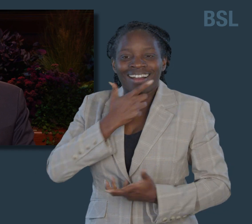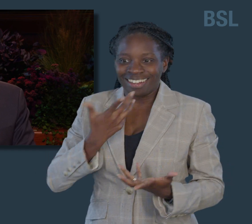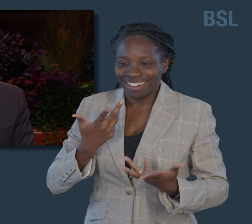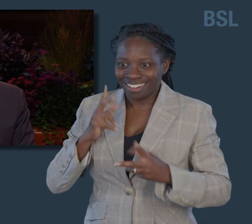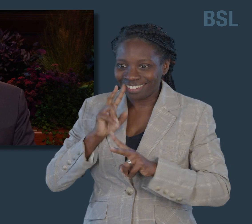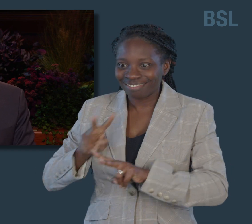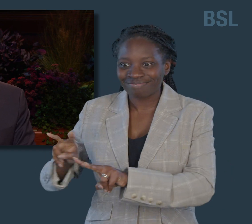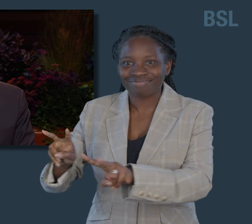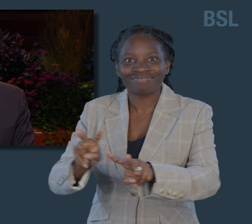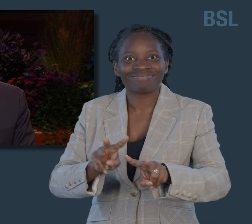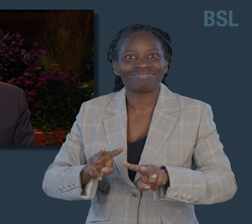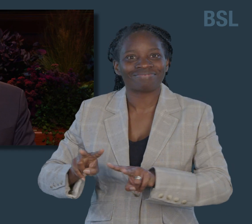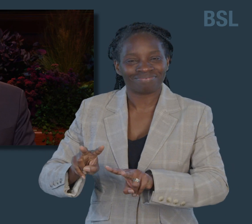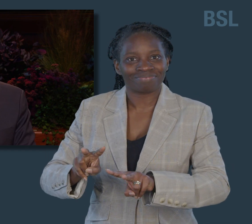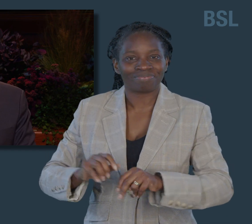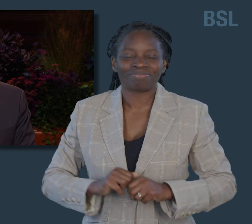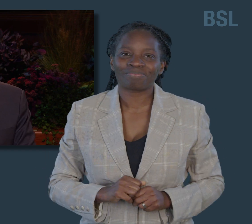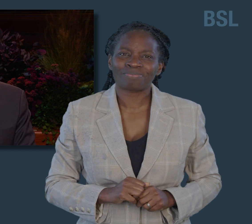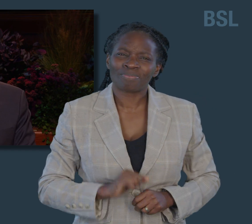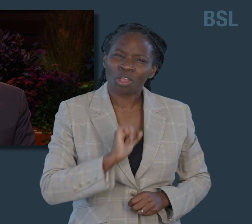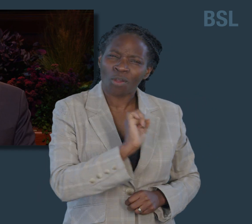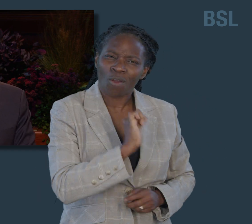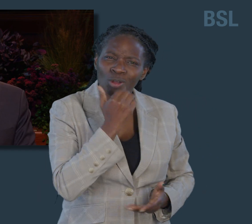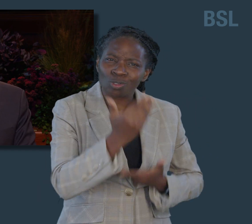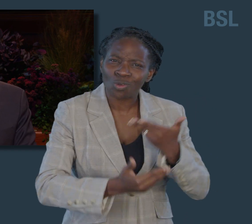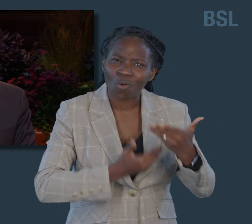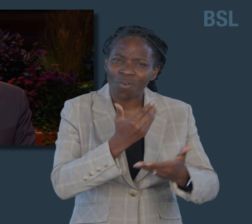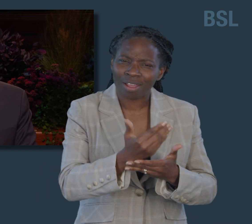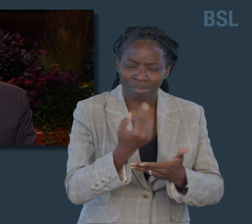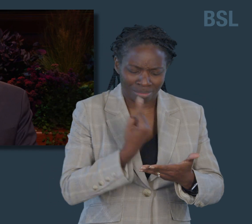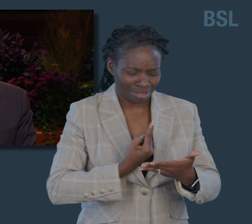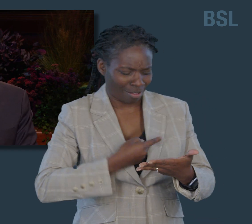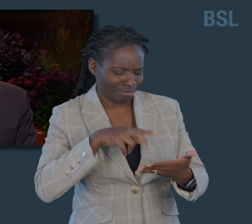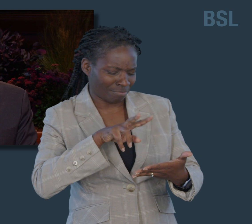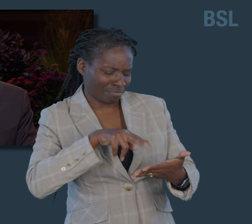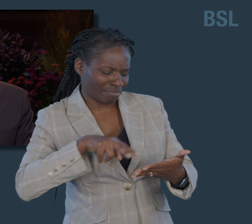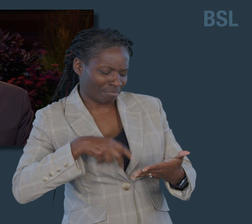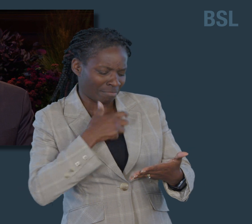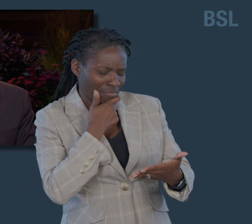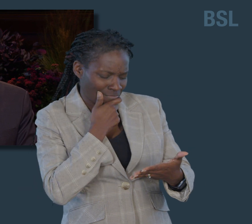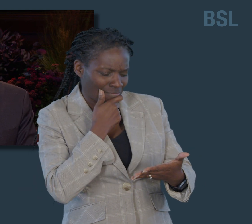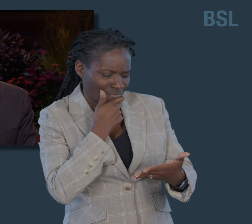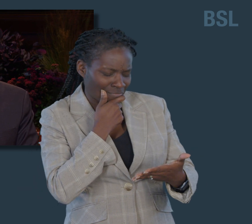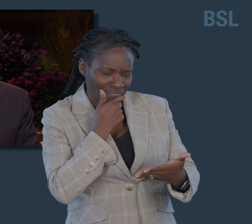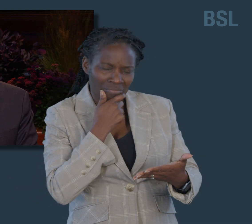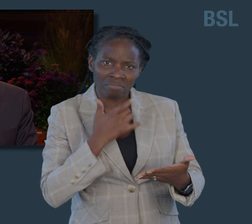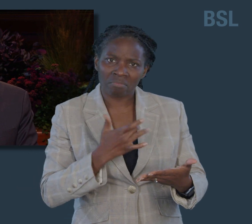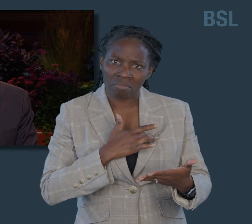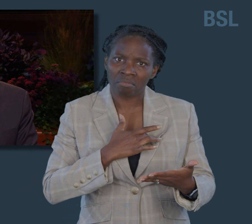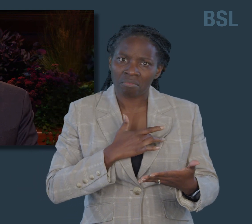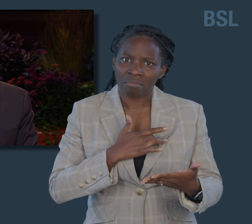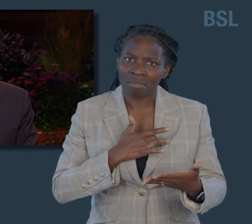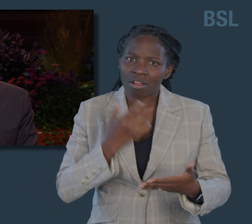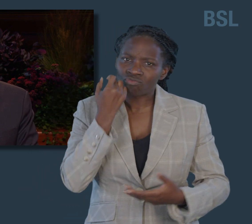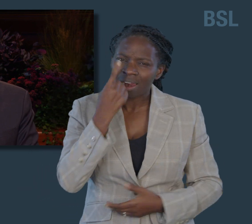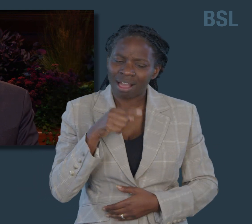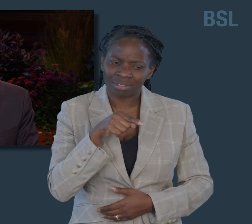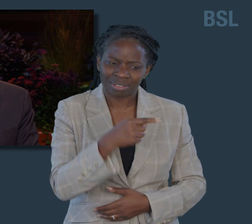Louisa's story has deeply inspired me. I admire her willingness to set aside her personal preferences, her